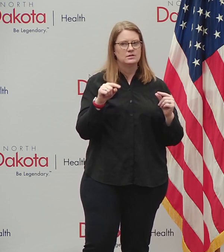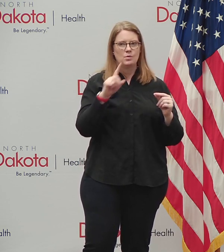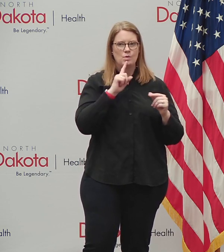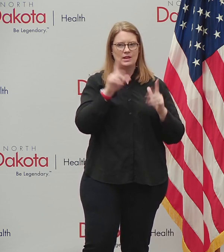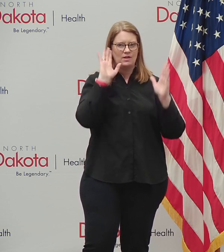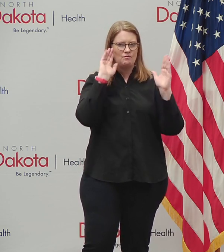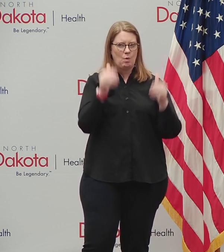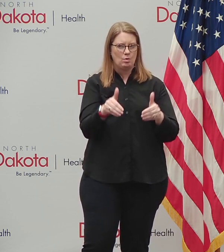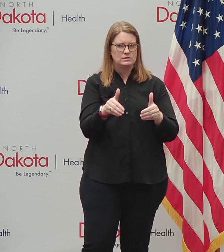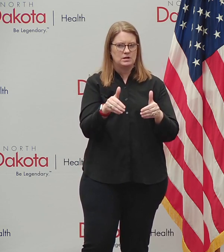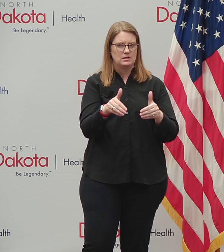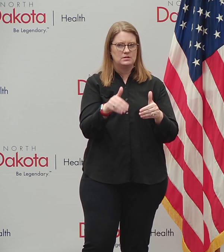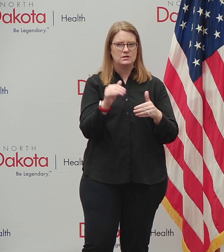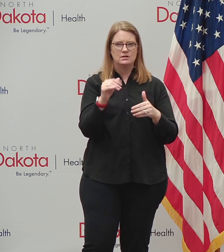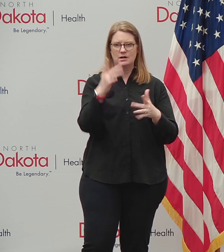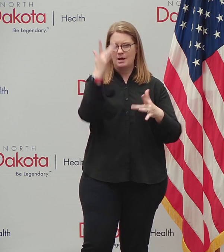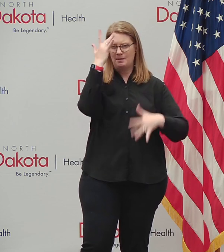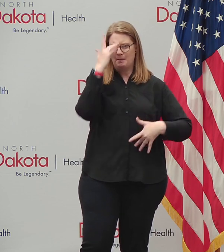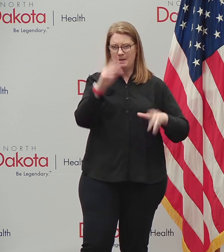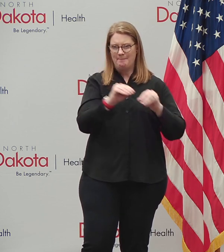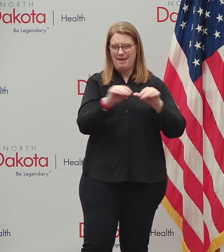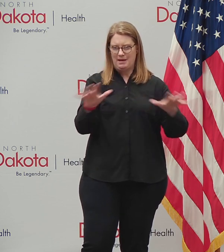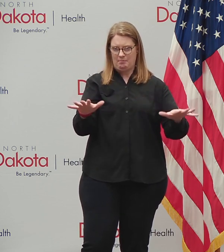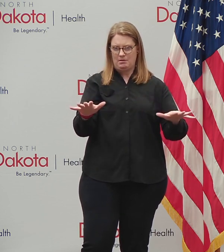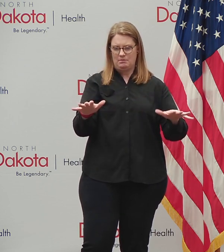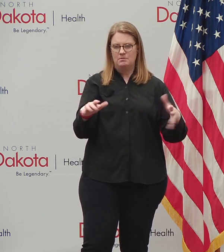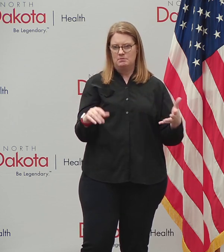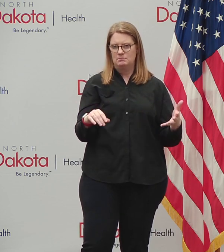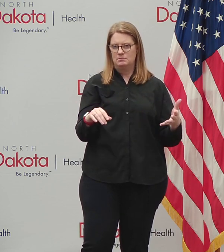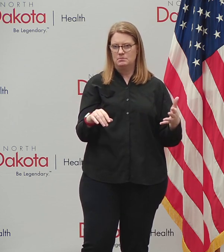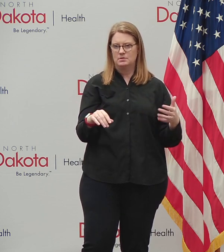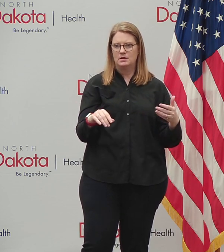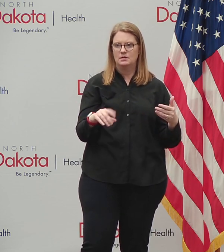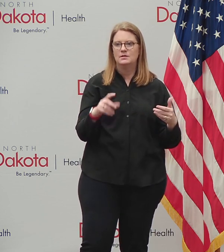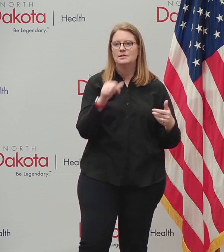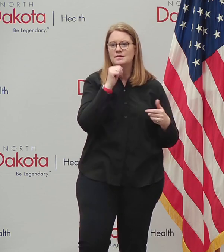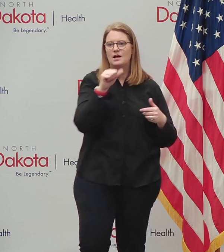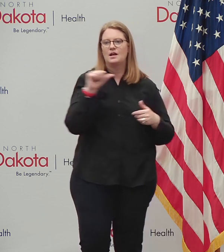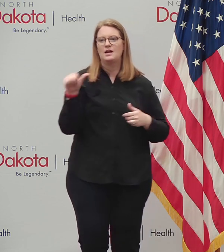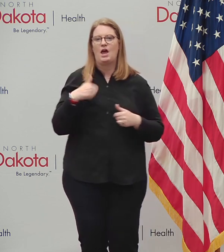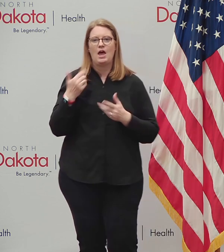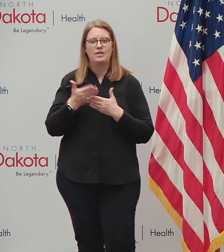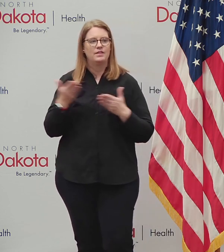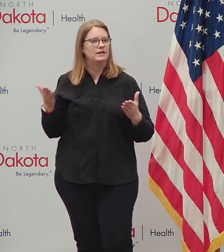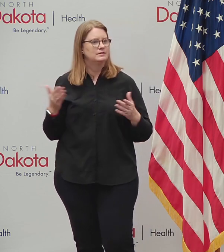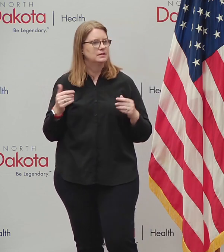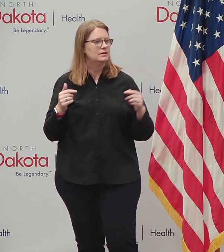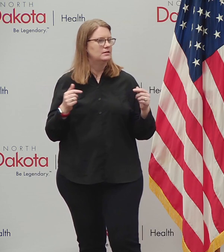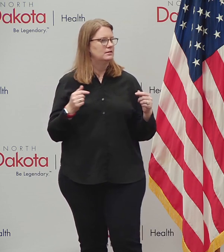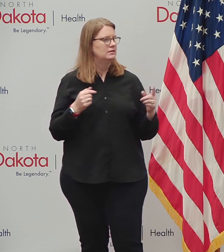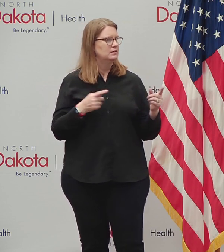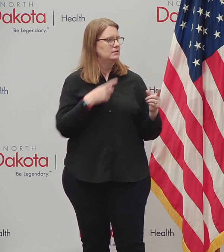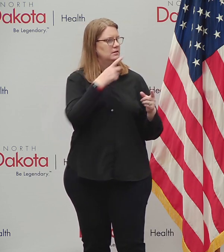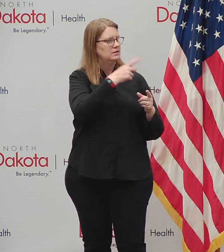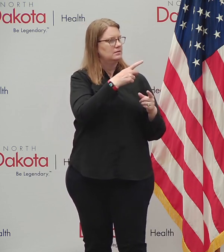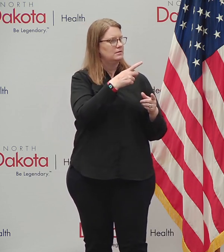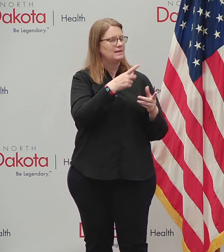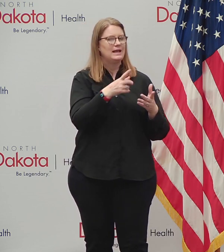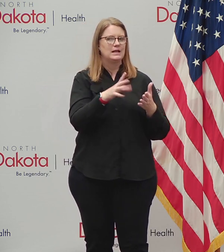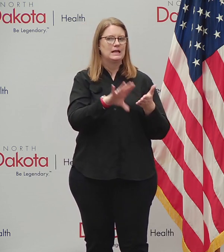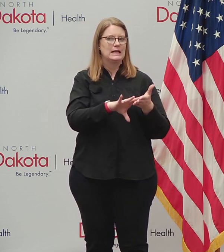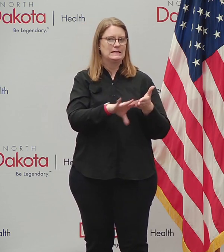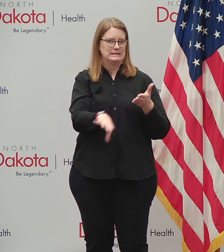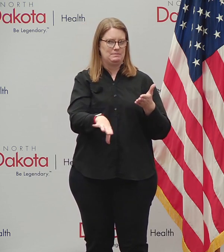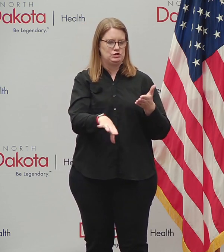focus on, on the pandemic and not on, uh, non pandemic related things. But, uh, I will make a small exception,